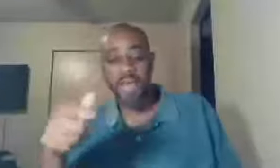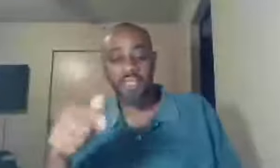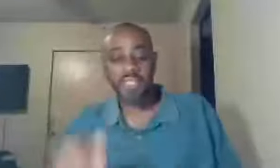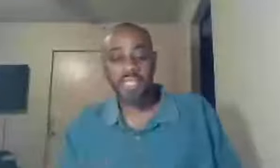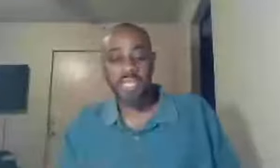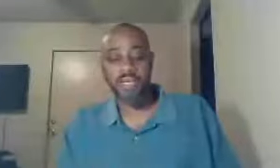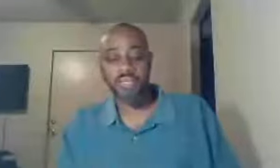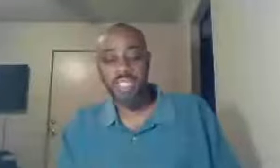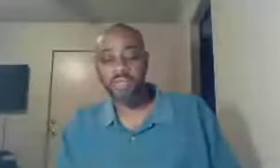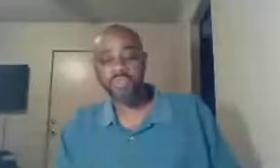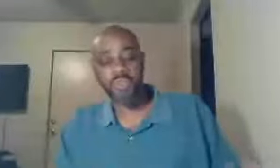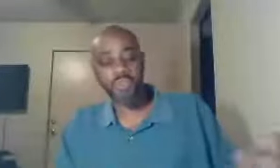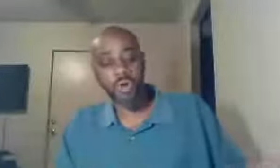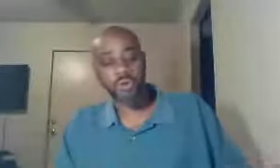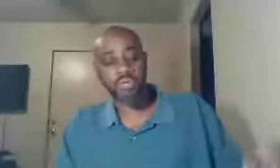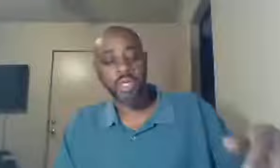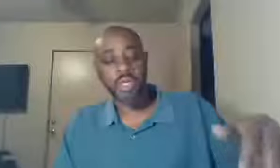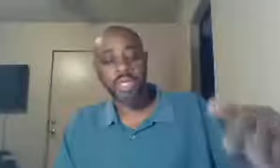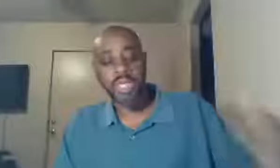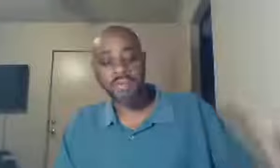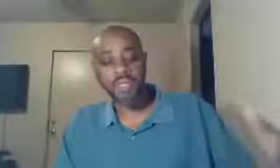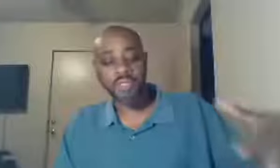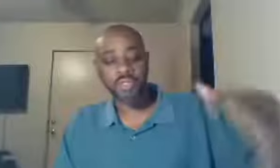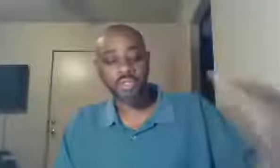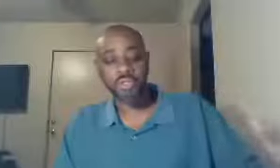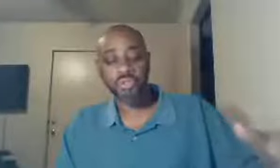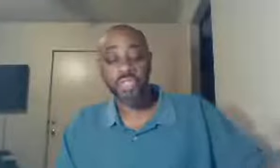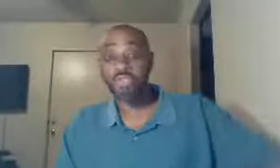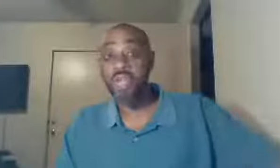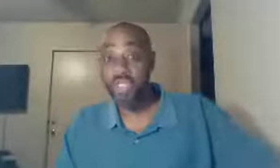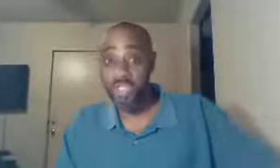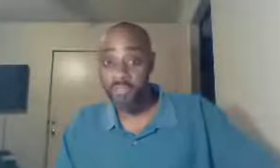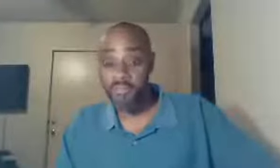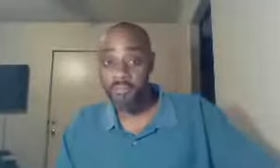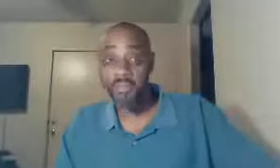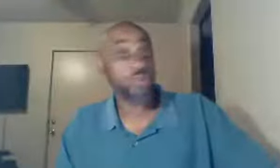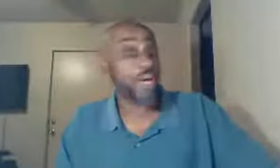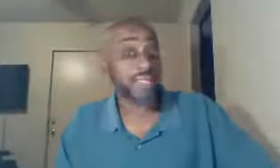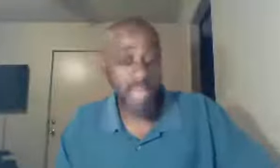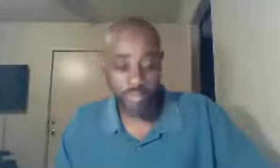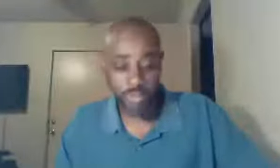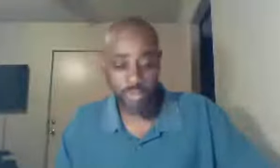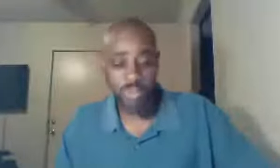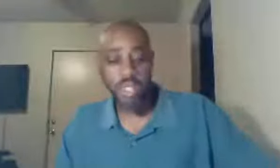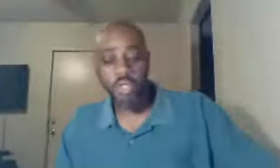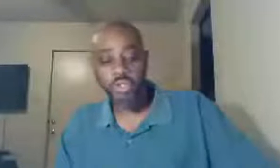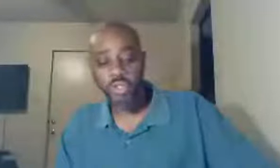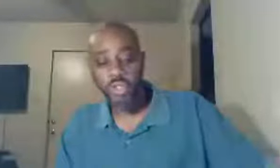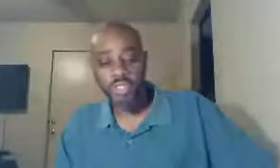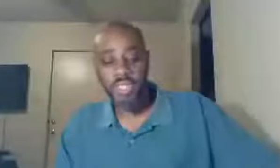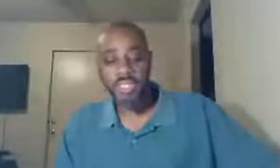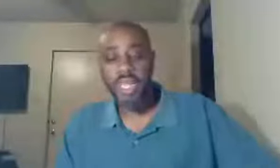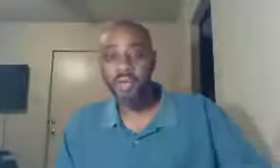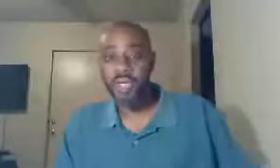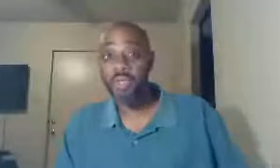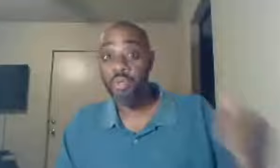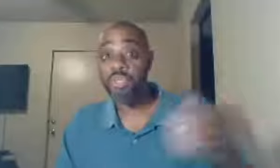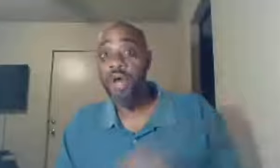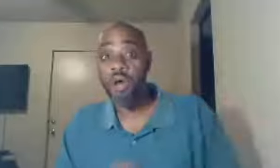perishing here, deals with those, given to destruction, for example, Judas Iscariot, who was called,